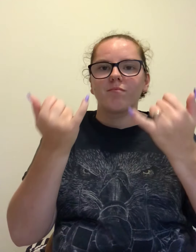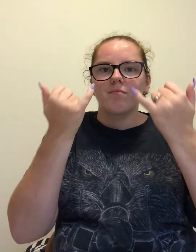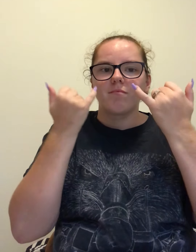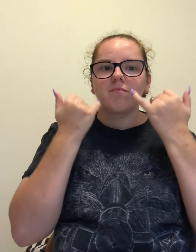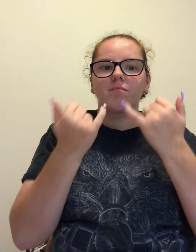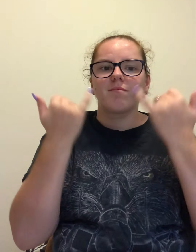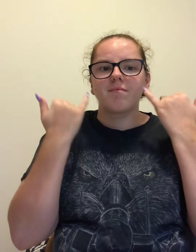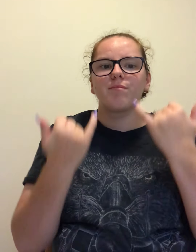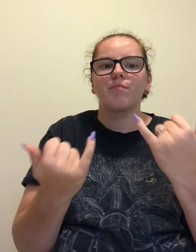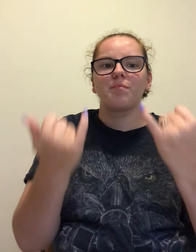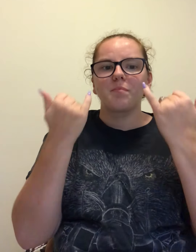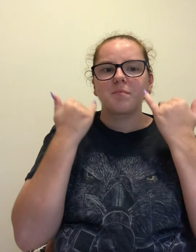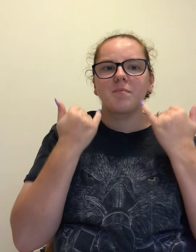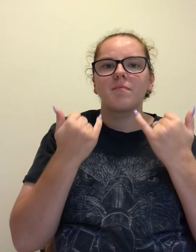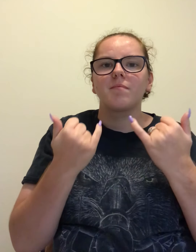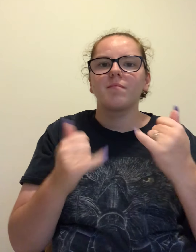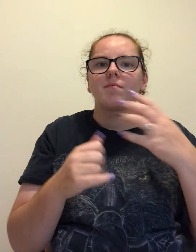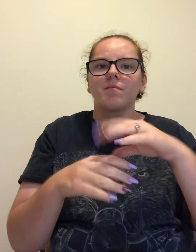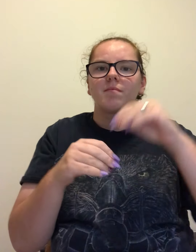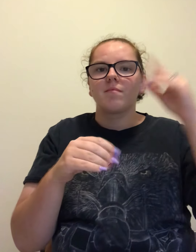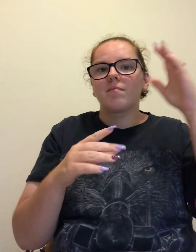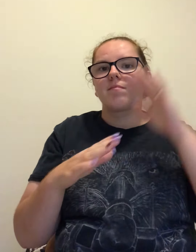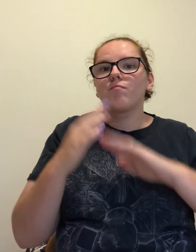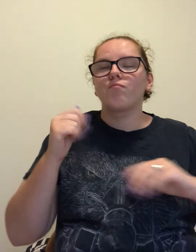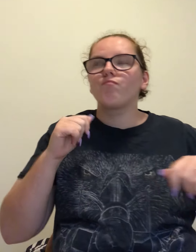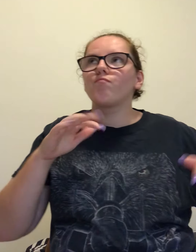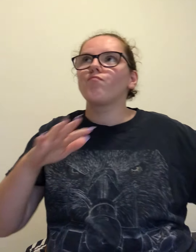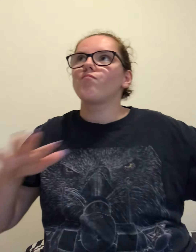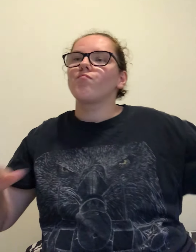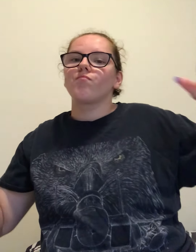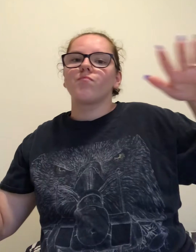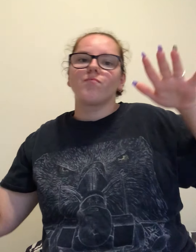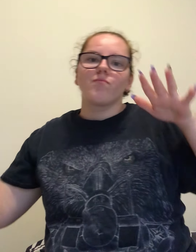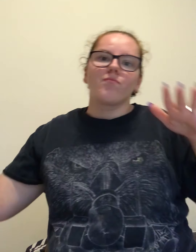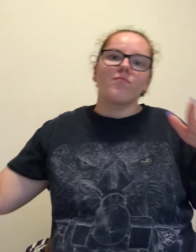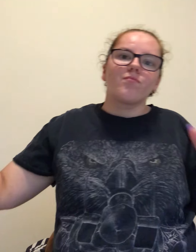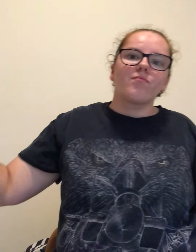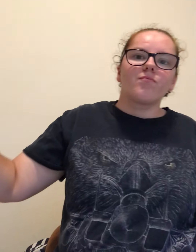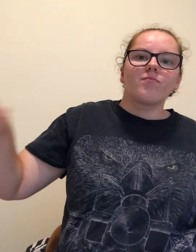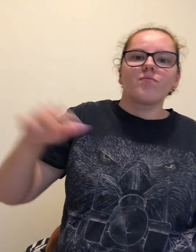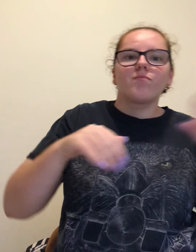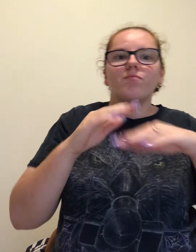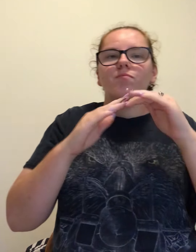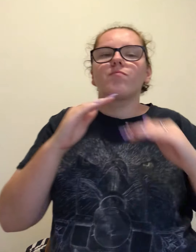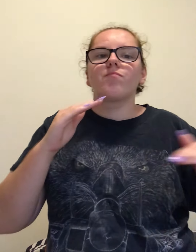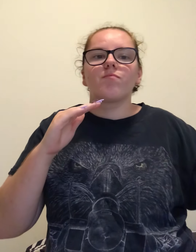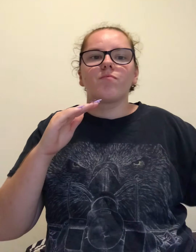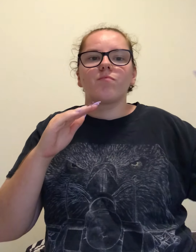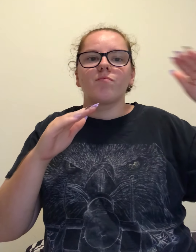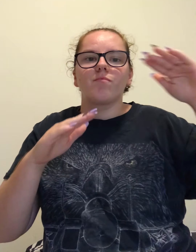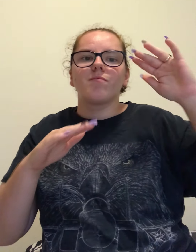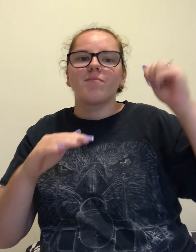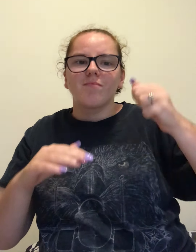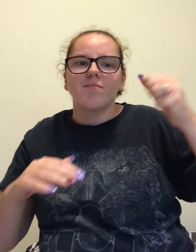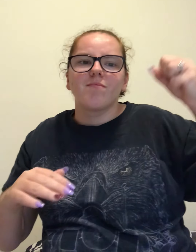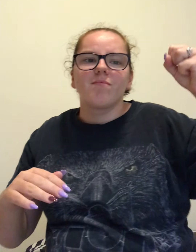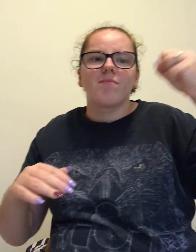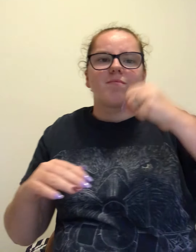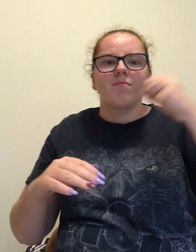today Out here on a tight road, yeah High above a long road, yeah What's the